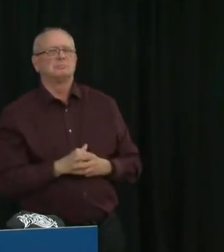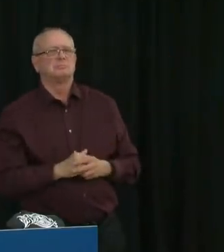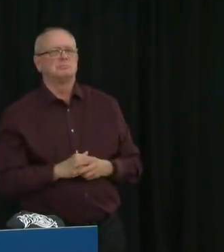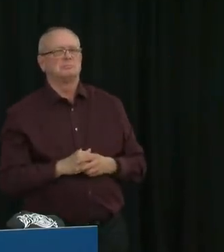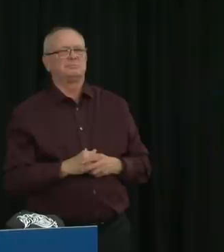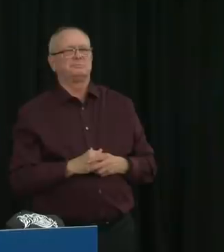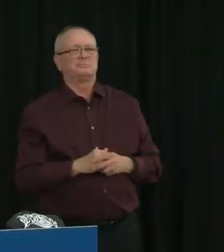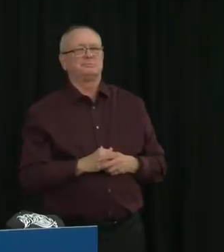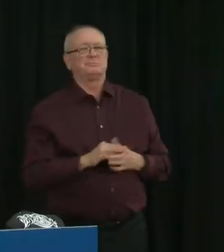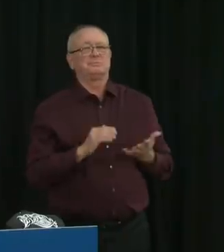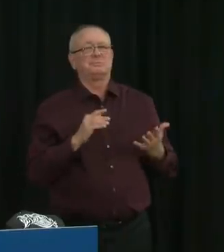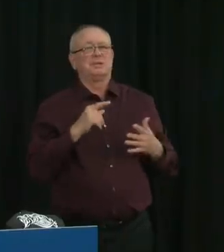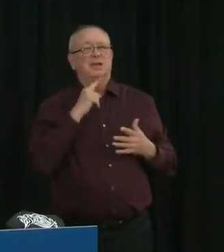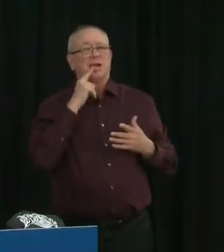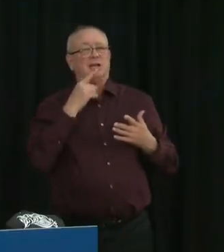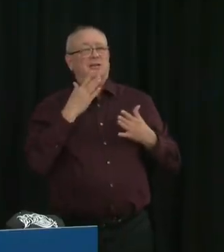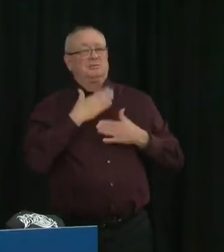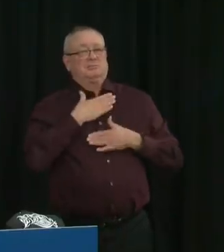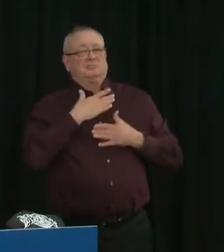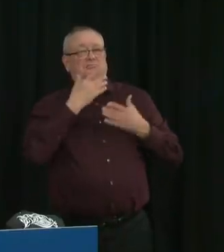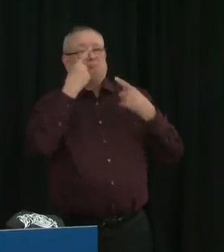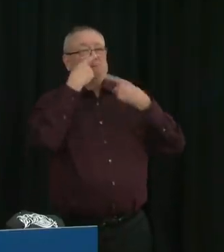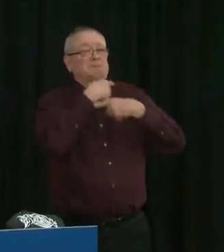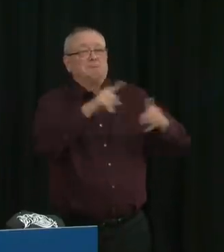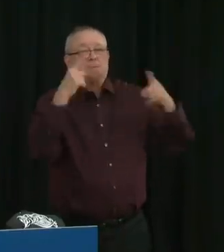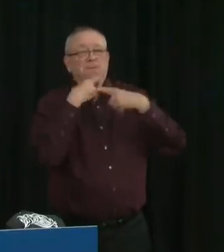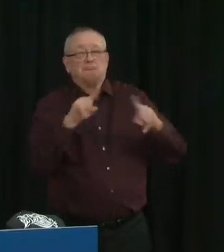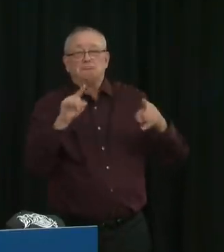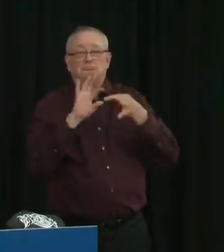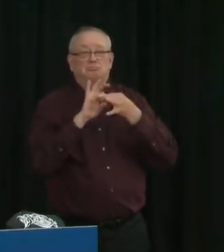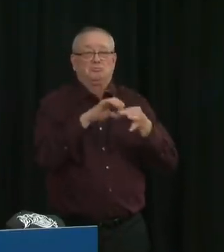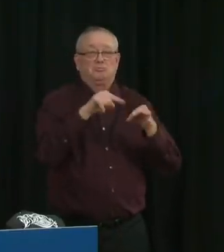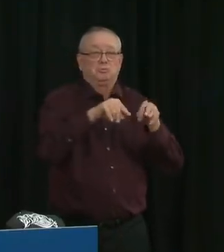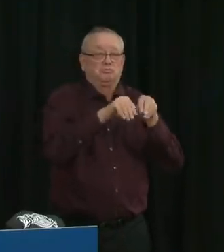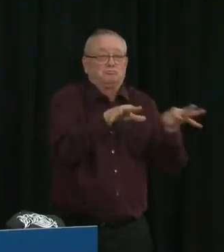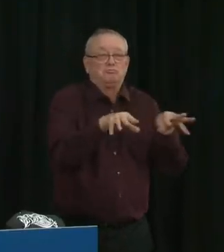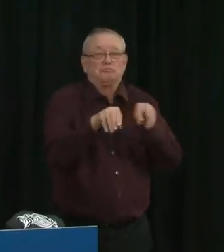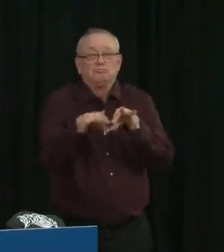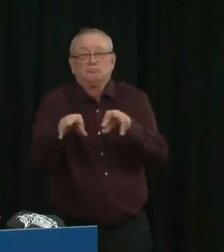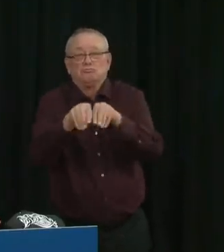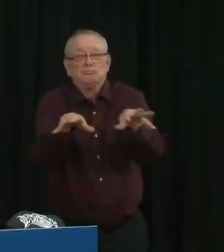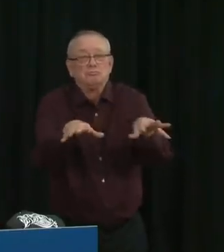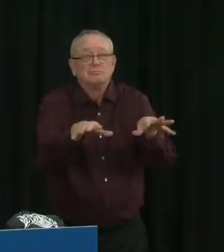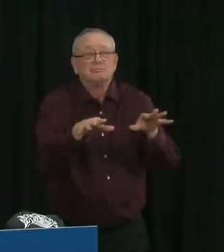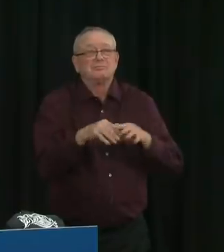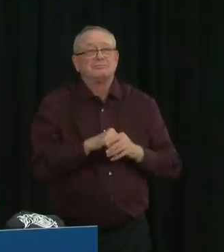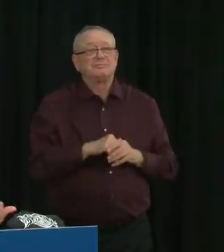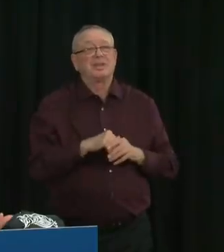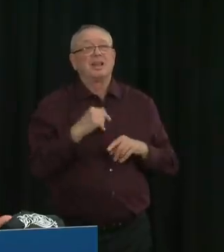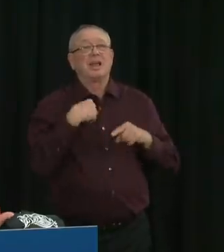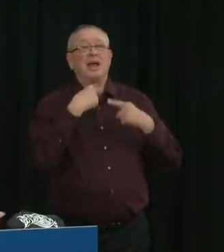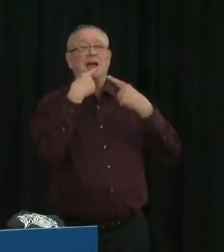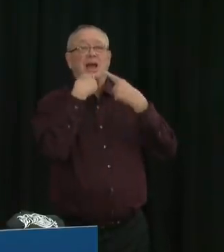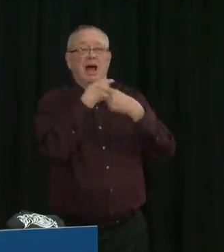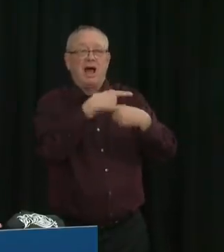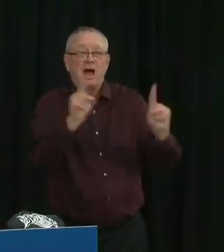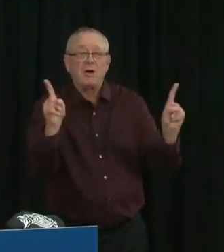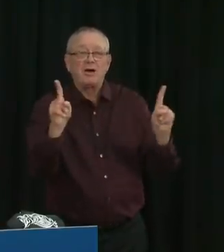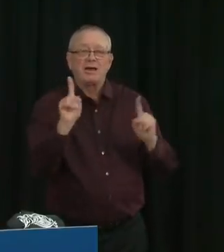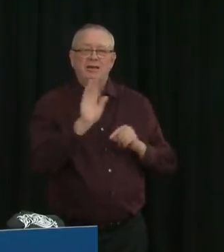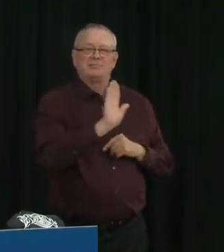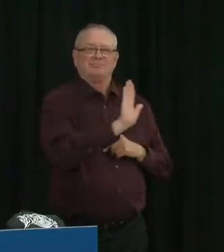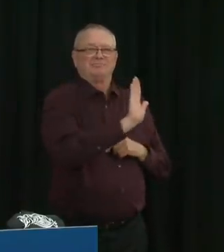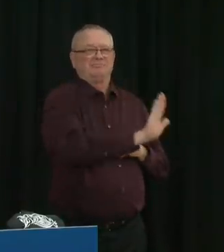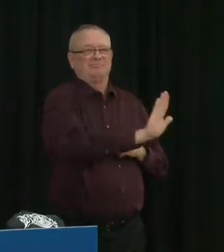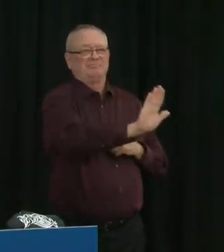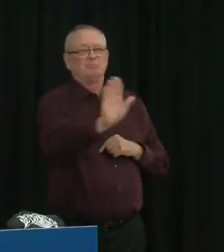process for outbreaks is that we report information to let people know about general risks and where we're seeing